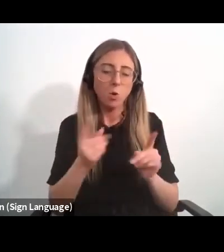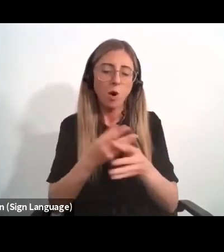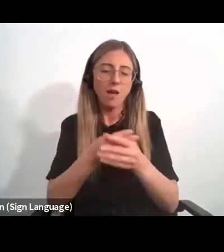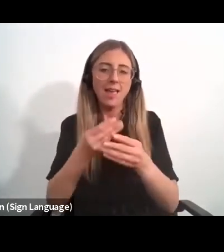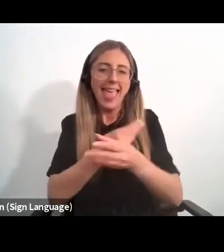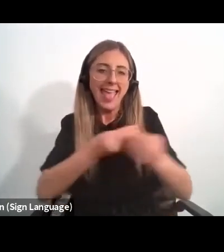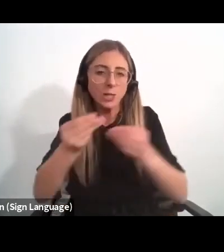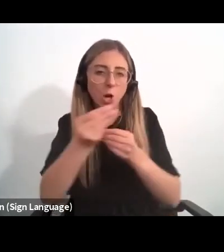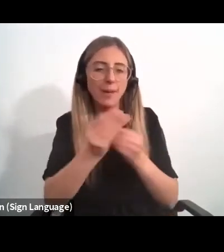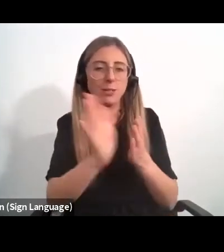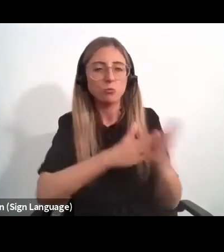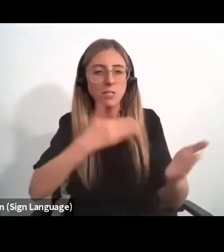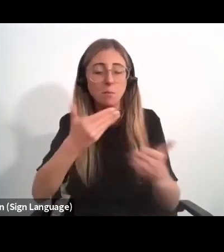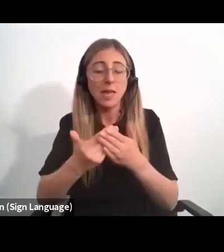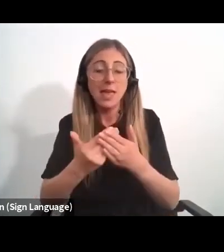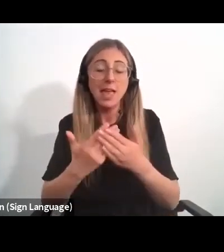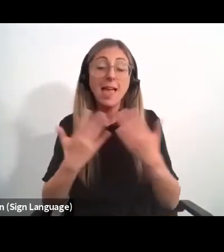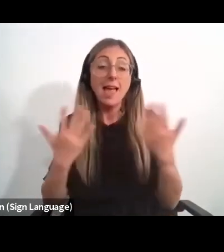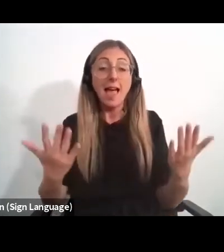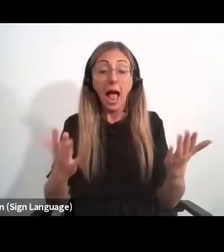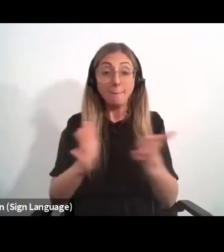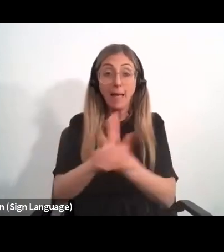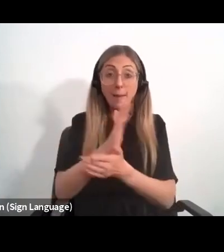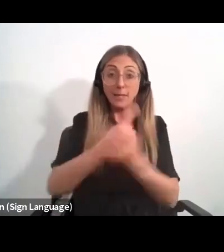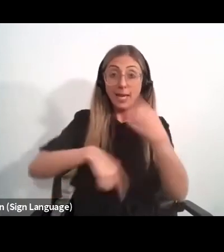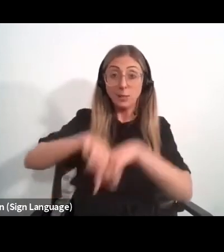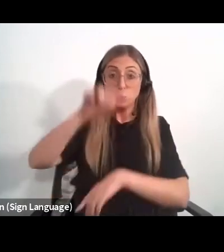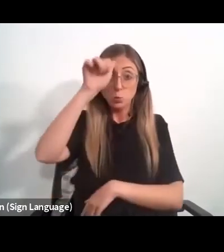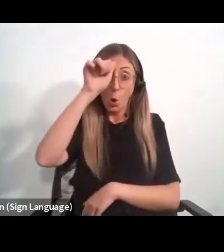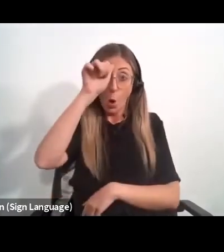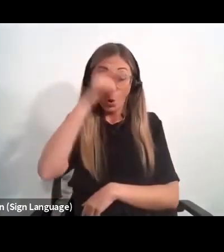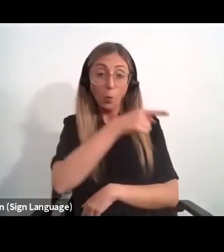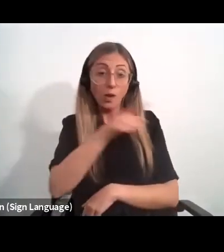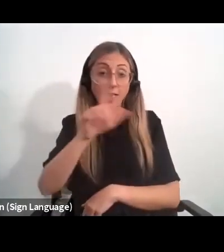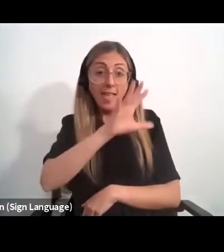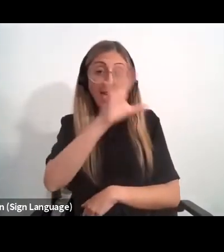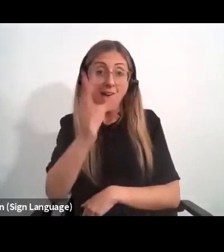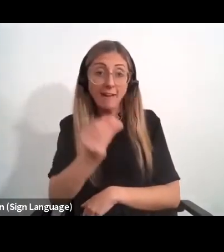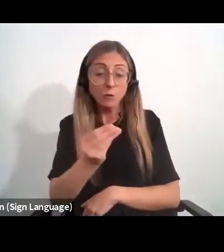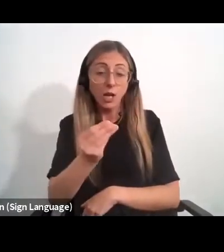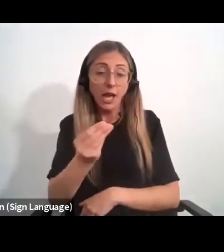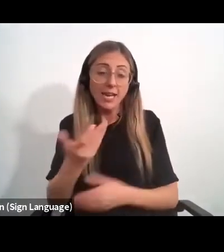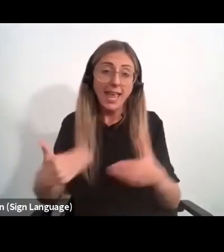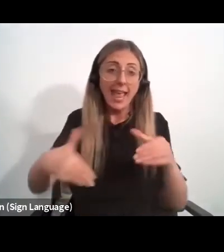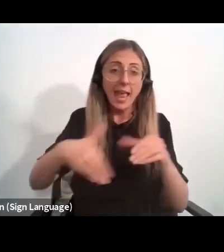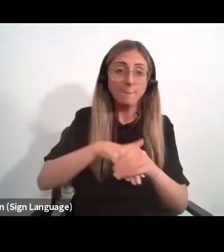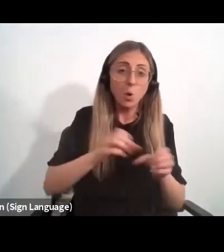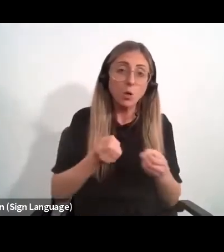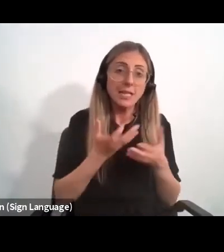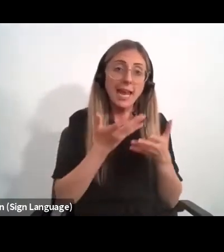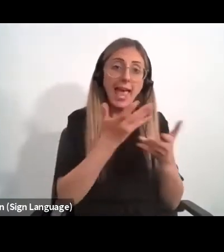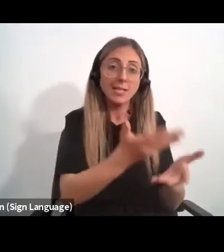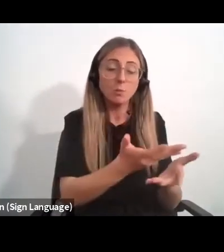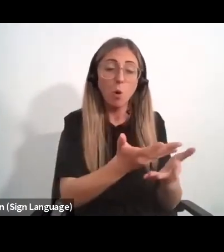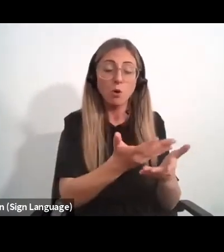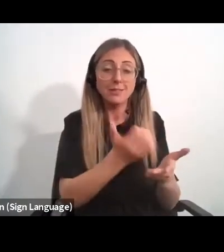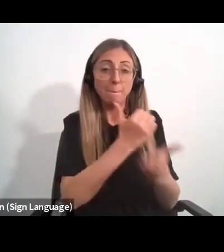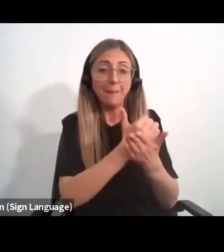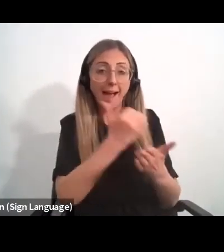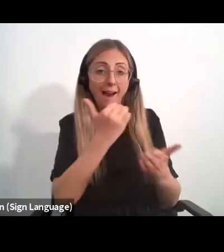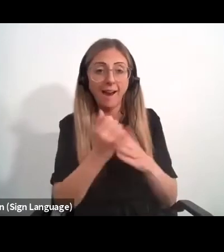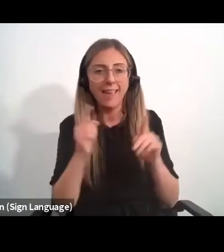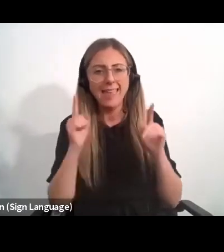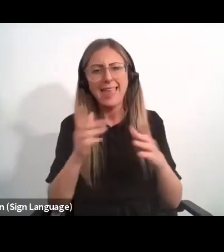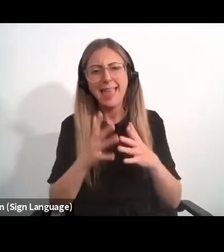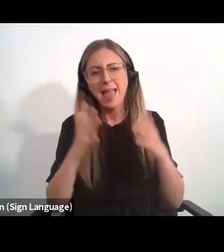I'm pleased to know that the African import export bank, our trade finance bank is playing an